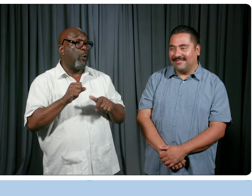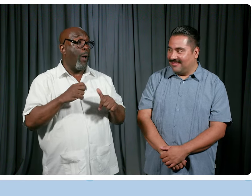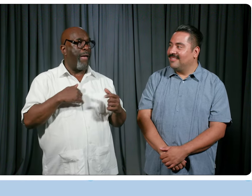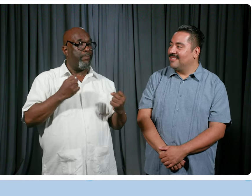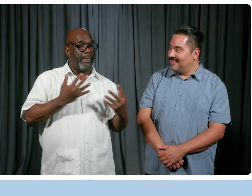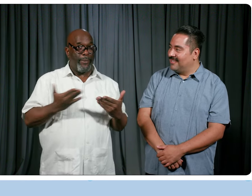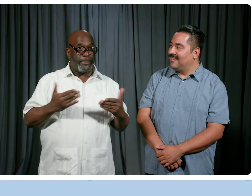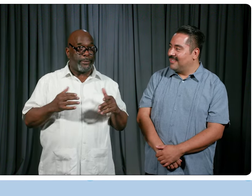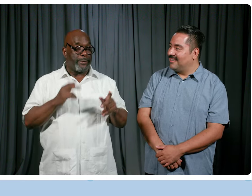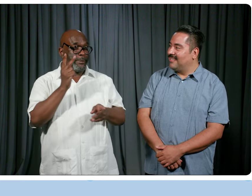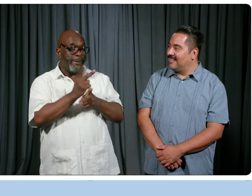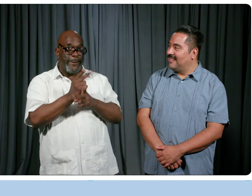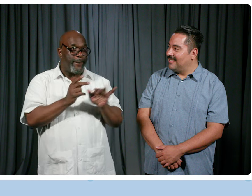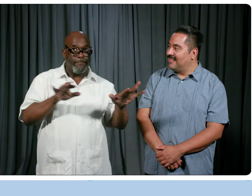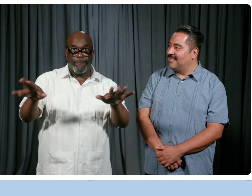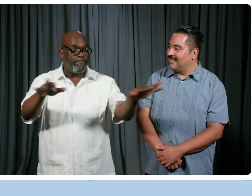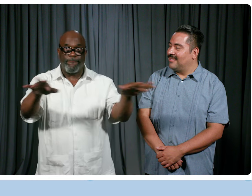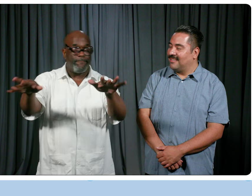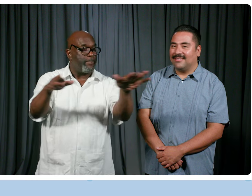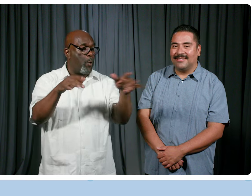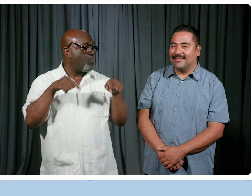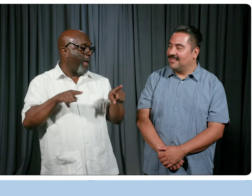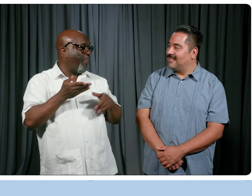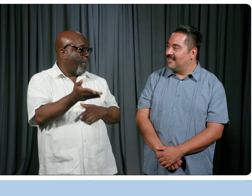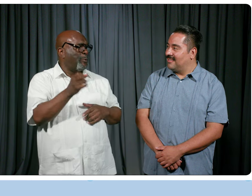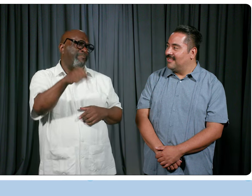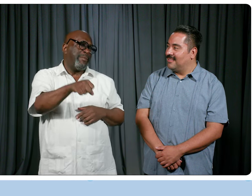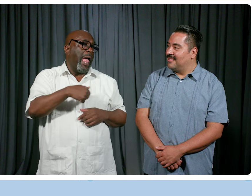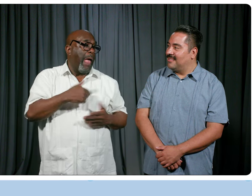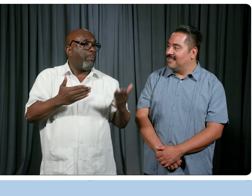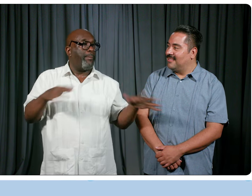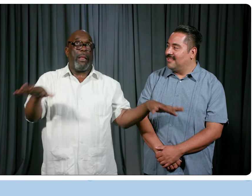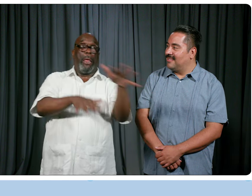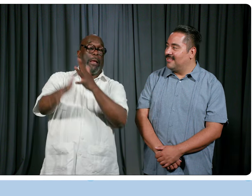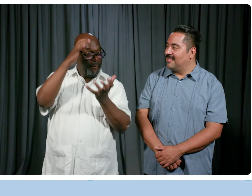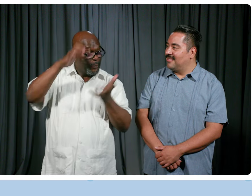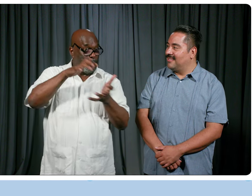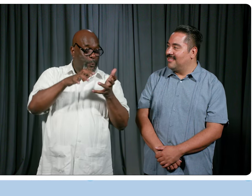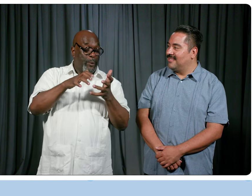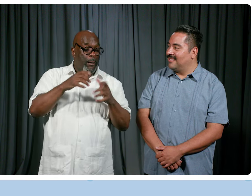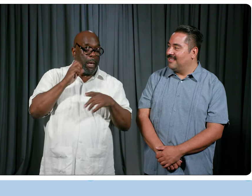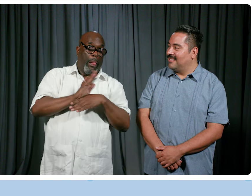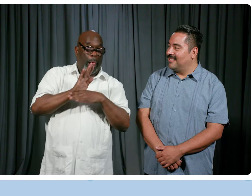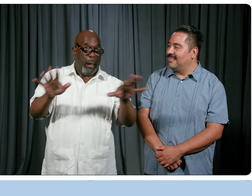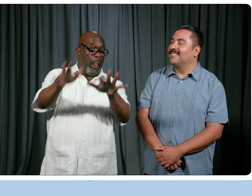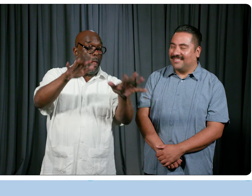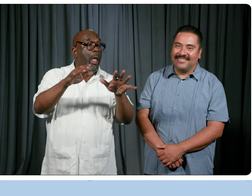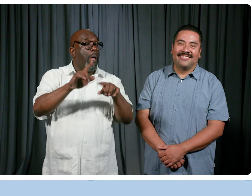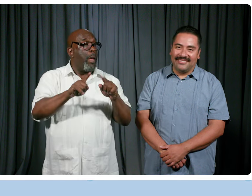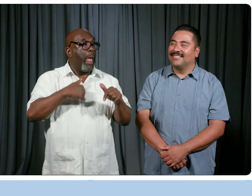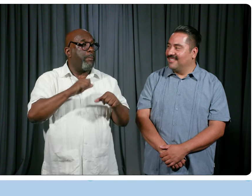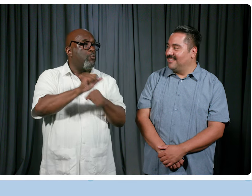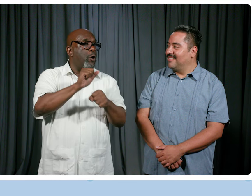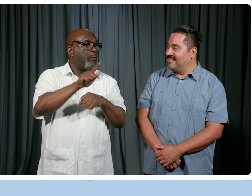wheels to keep turning while I'm there. So, yeah, I probably will not know where I am from one moment to the next and it will be pretty much